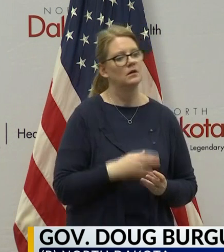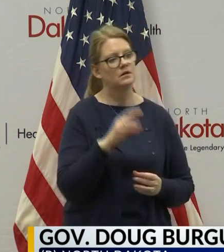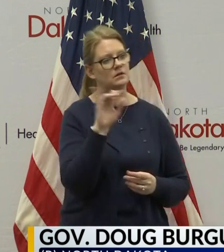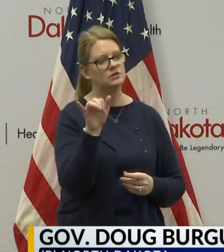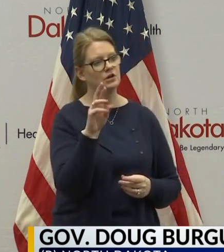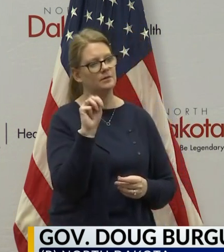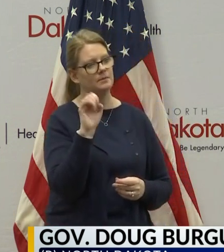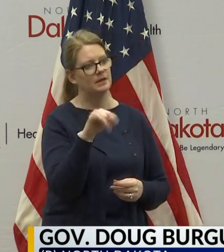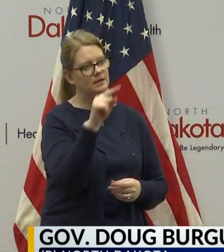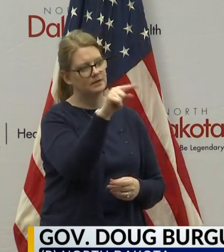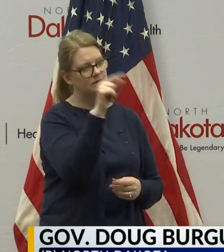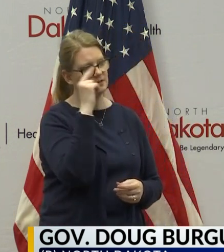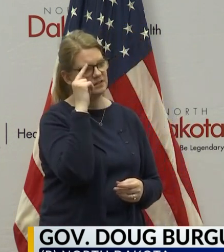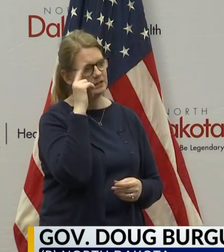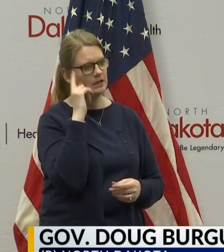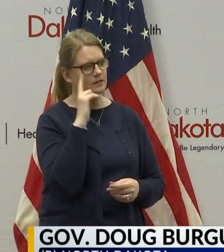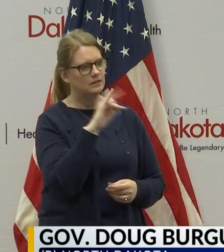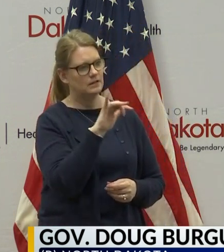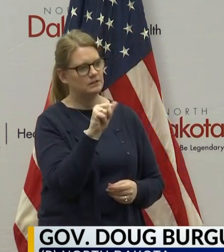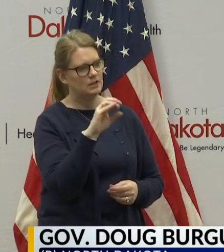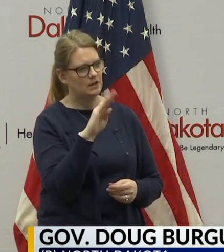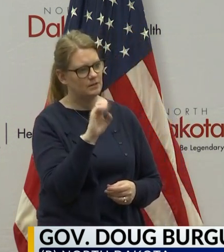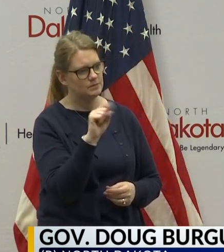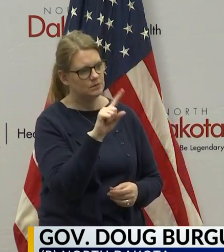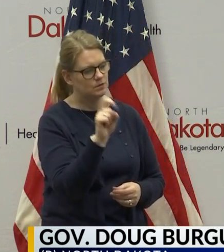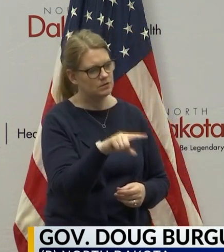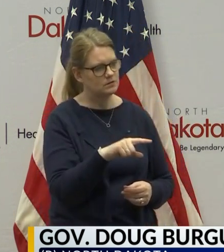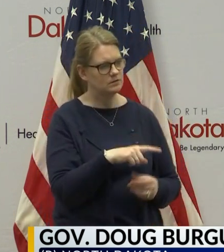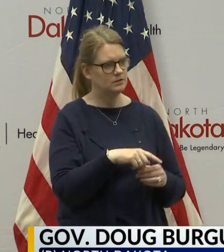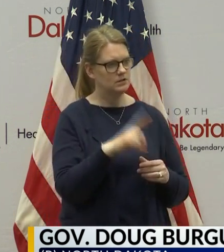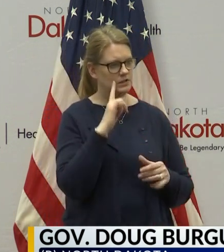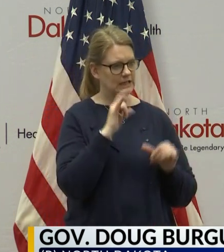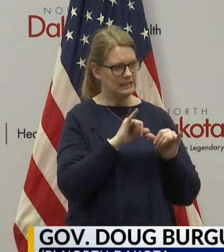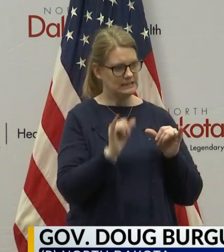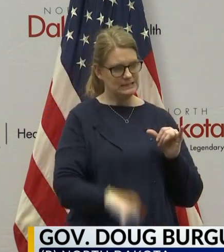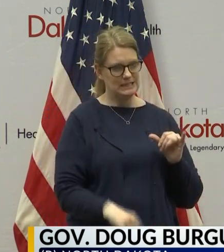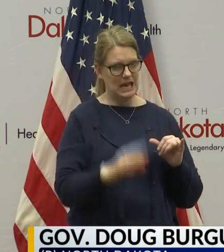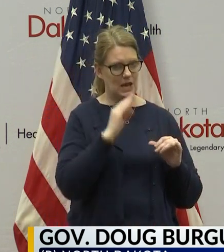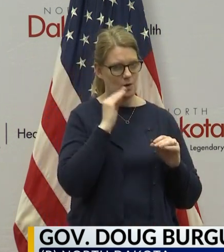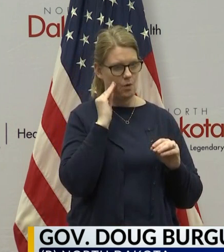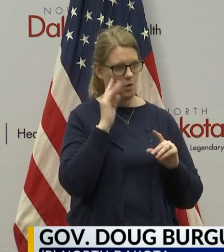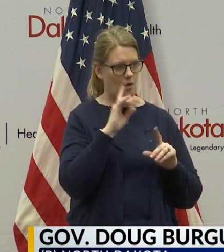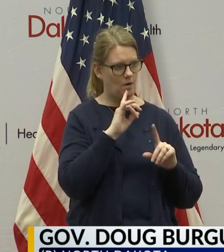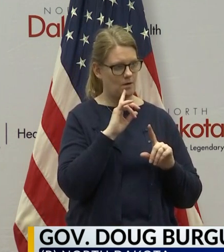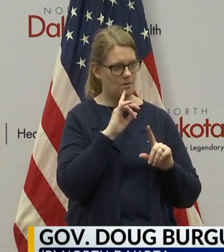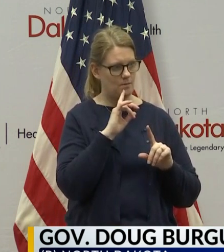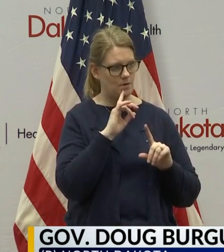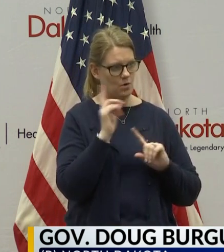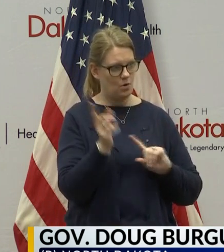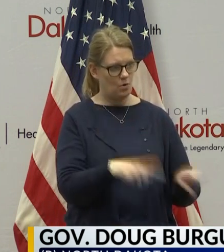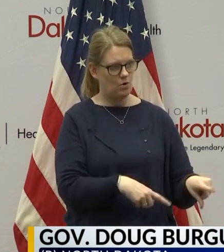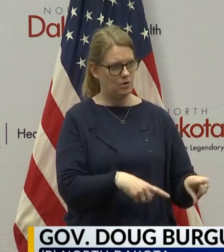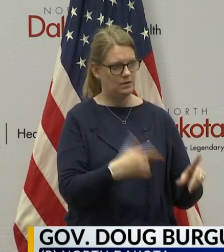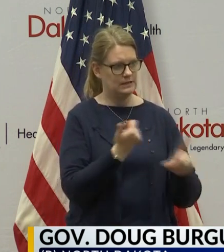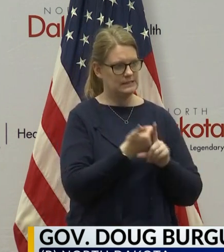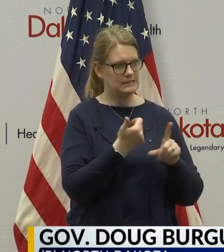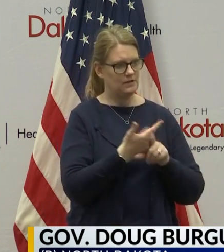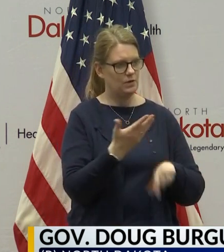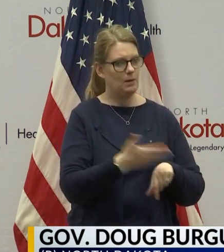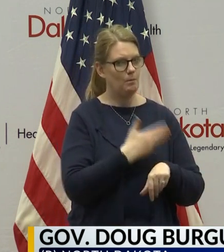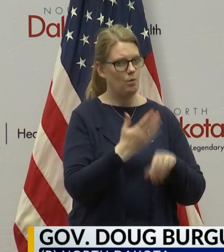A follow-up to, I think, Jacob's question. Do you think a stay-at-home order in North Dakota would improve social distancing? And let's take